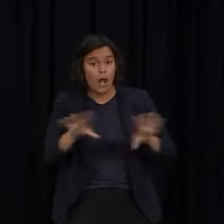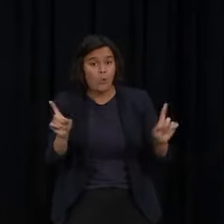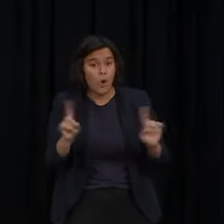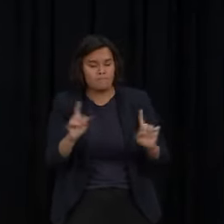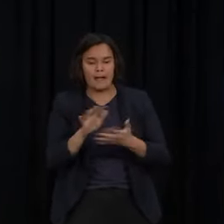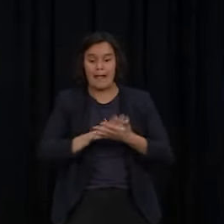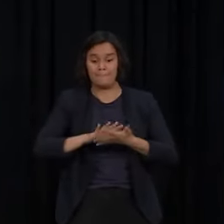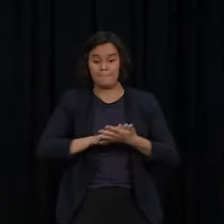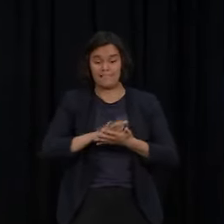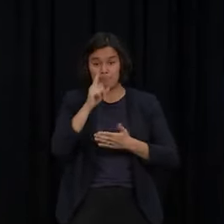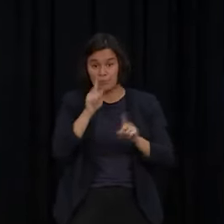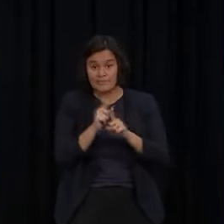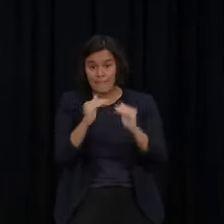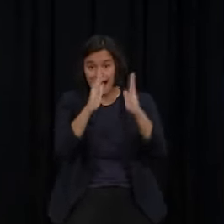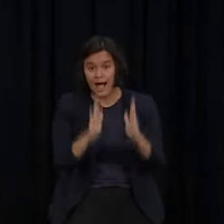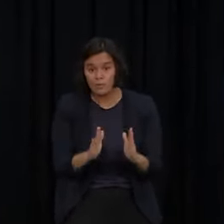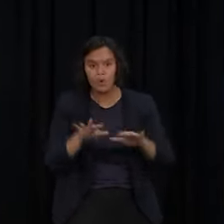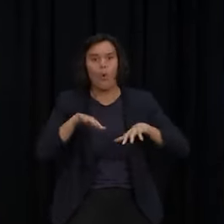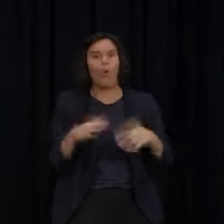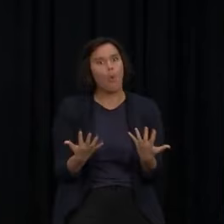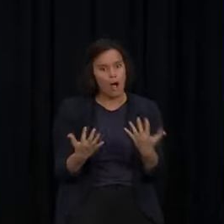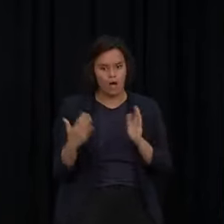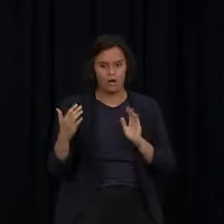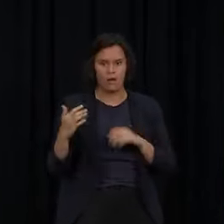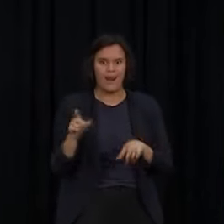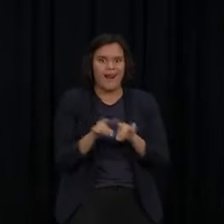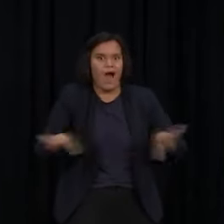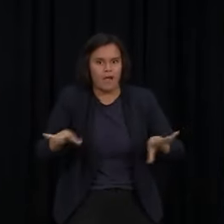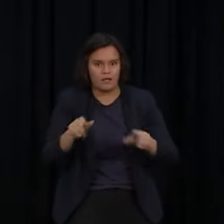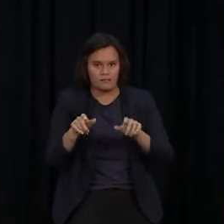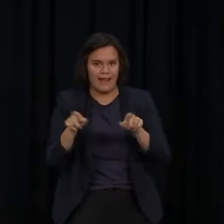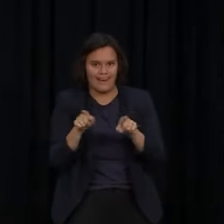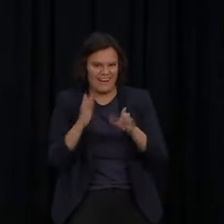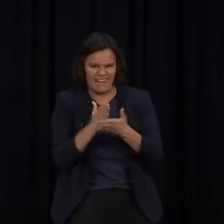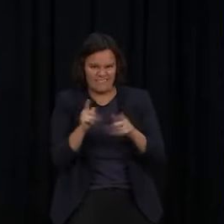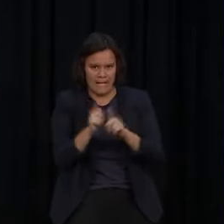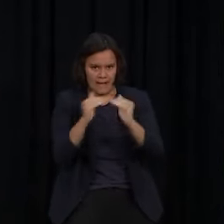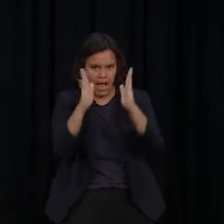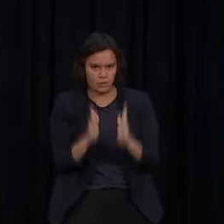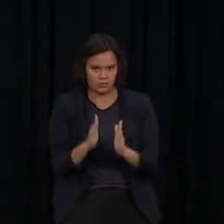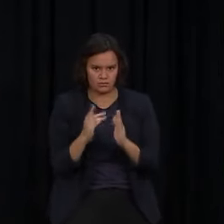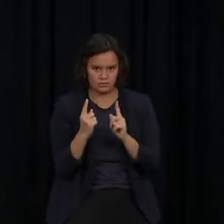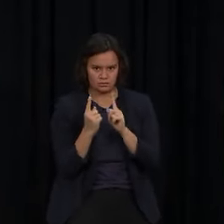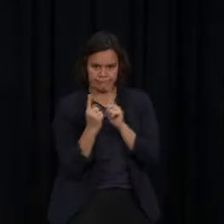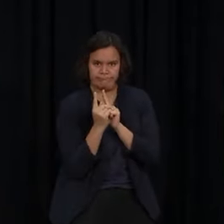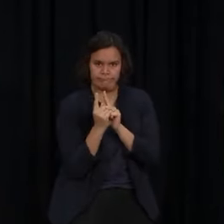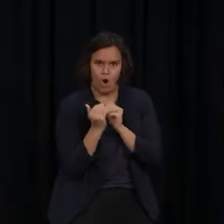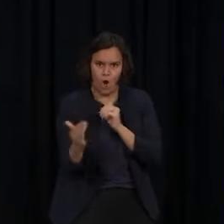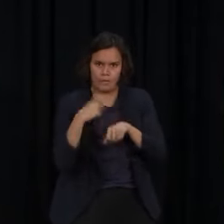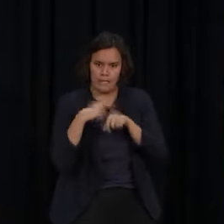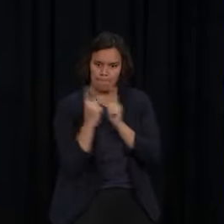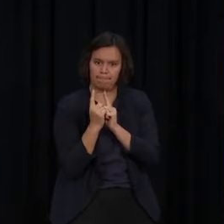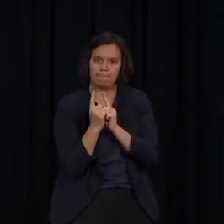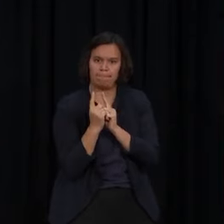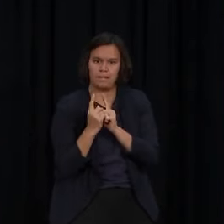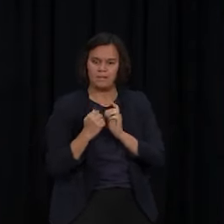provision. So I just thought I would make that clear for New Zealanders. For returnees, we've already dropped it down to seven days. We've said